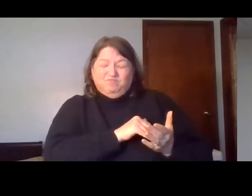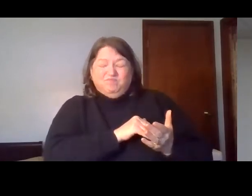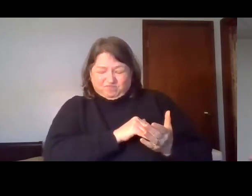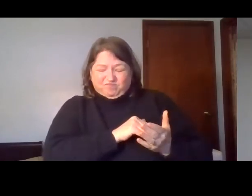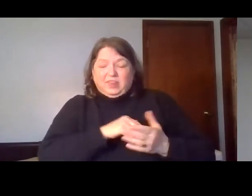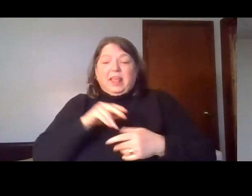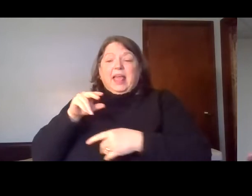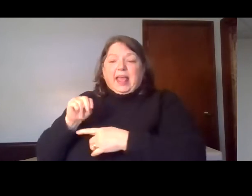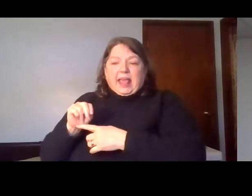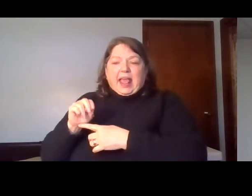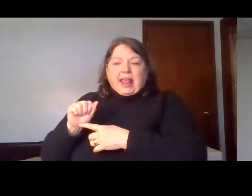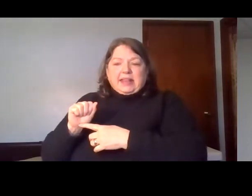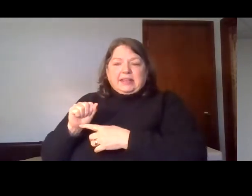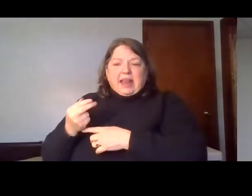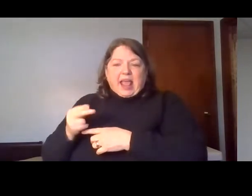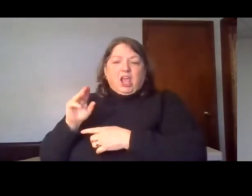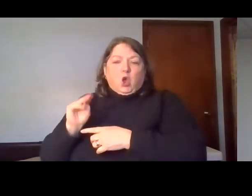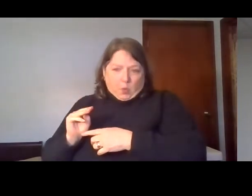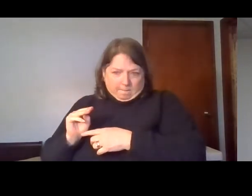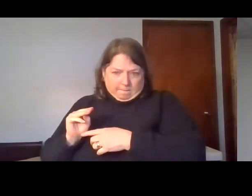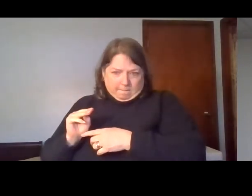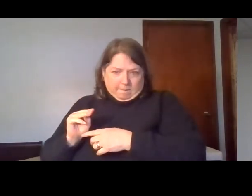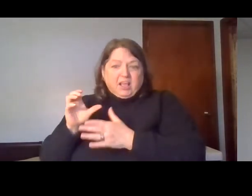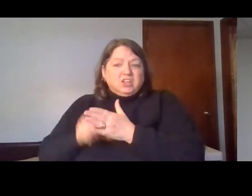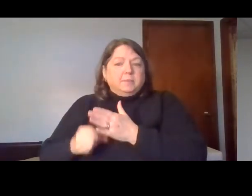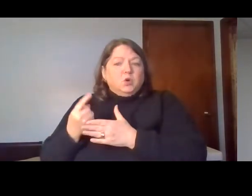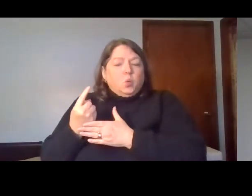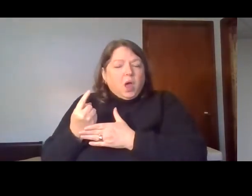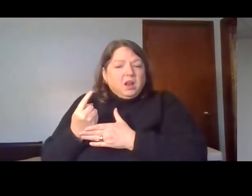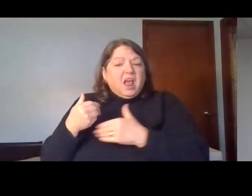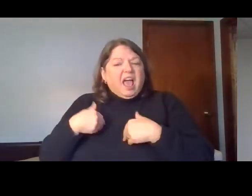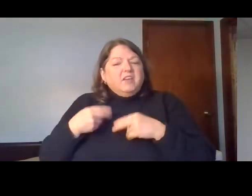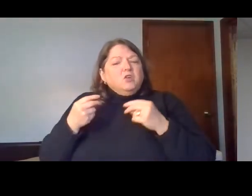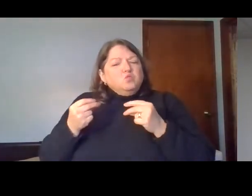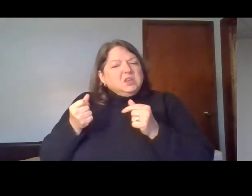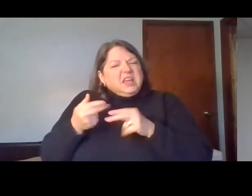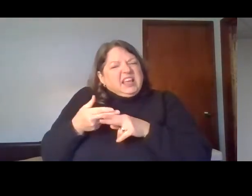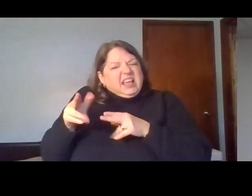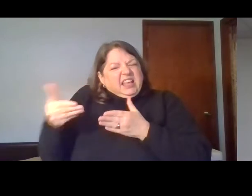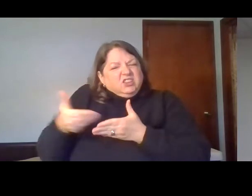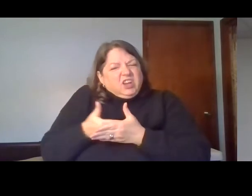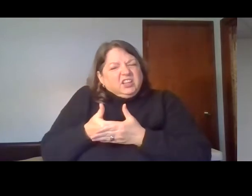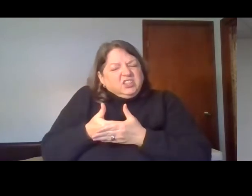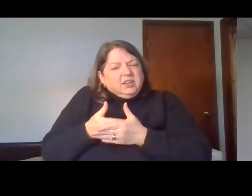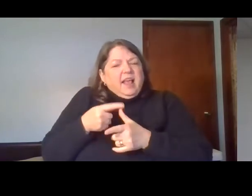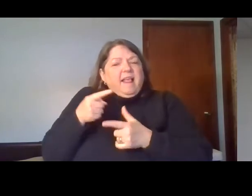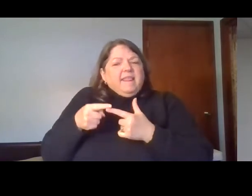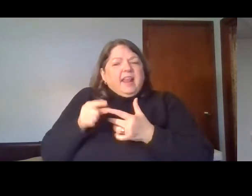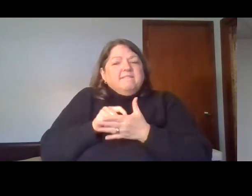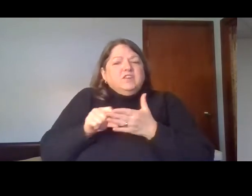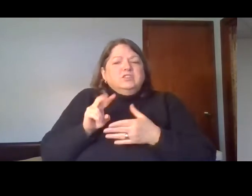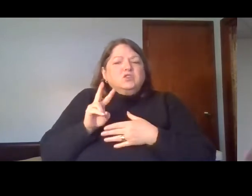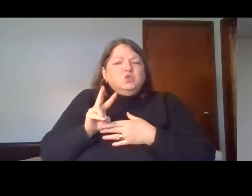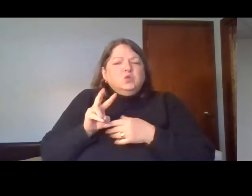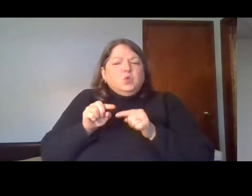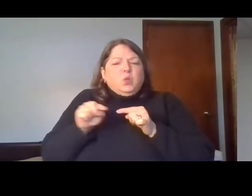very quick introduction. And then after that, in the verses 2 through 6, Nahum gives us, actually in the